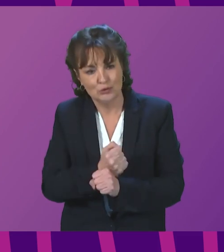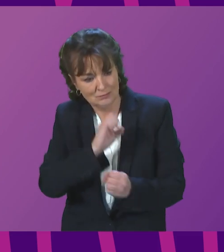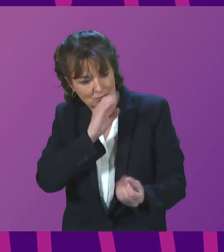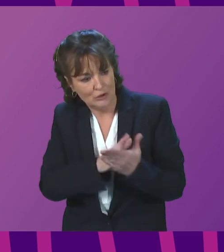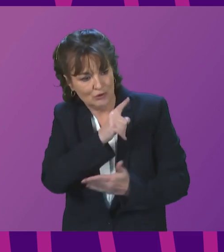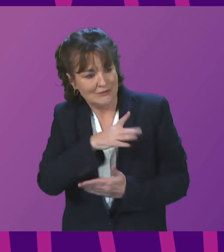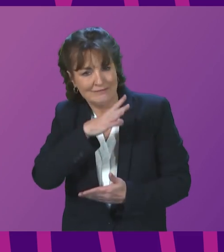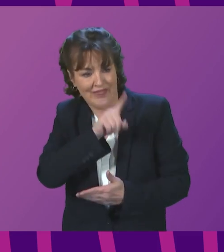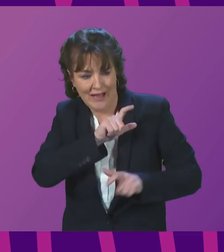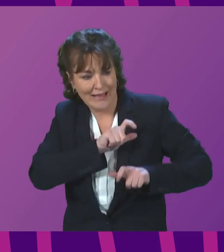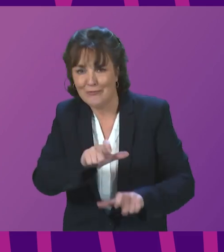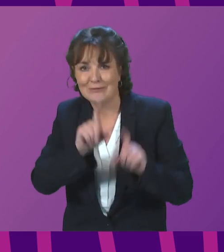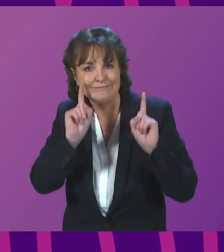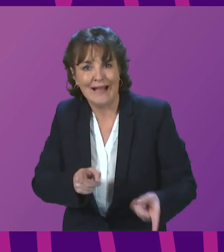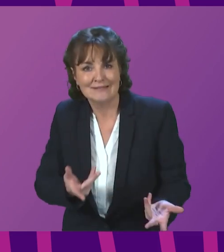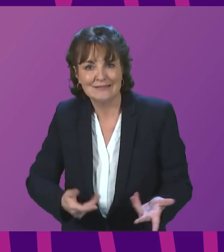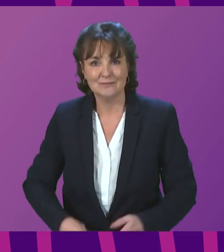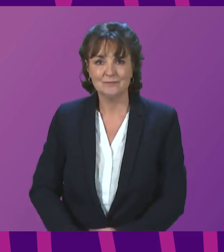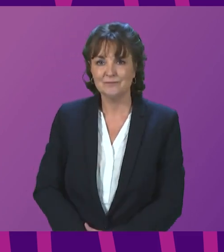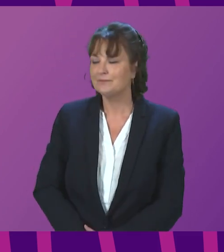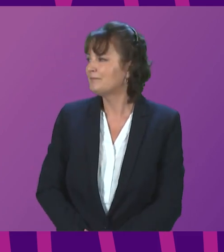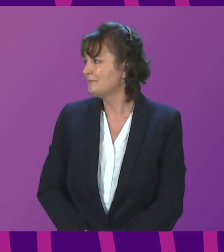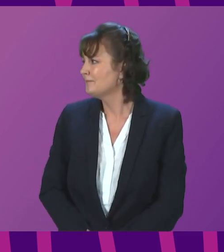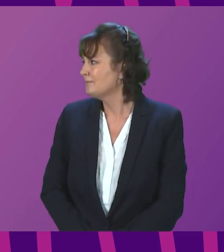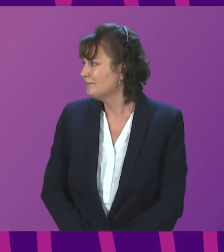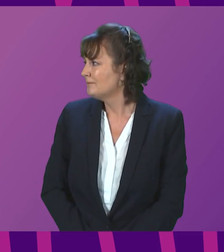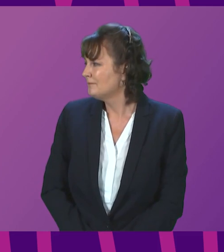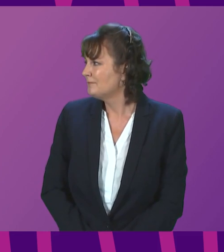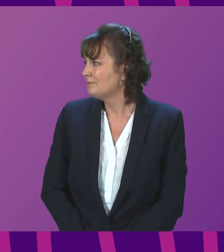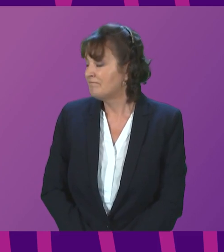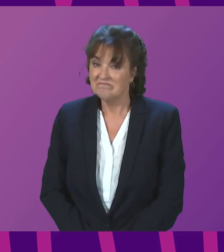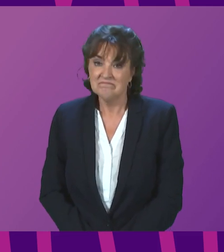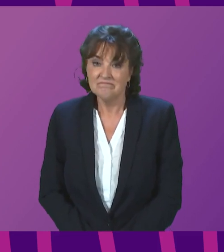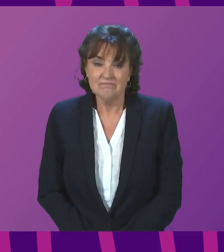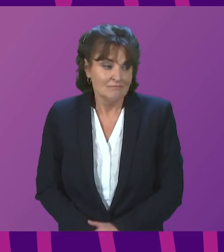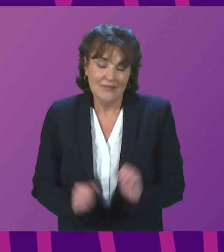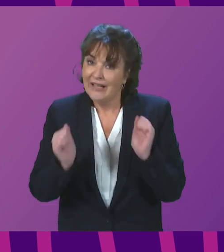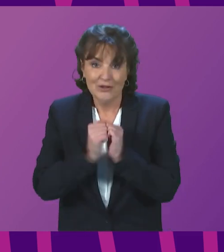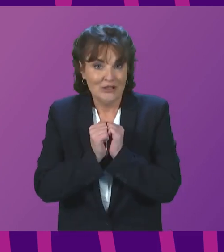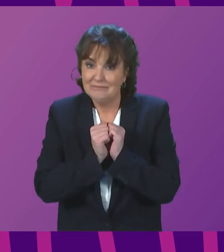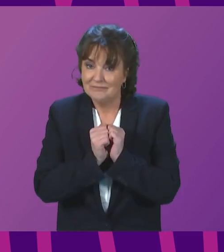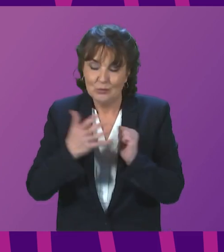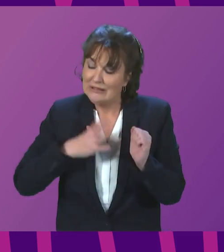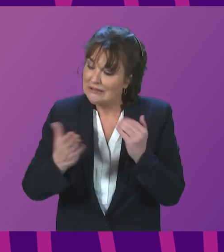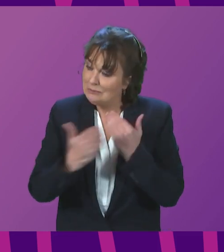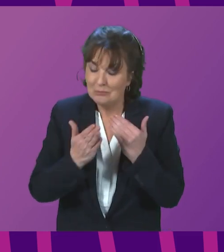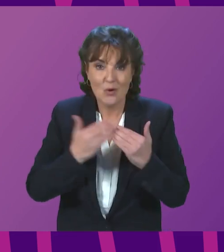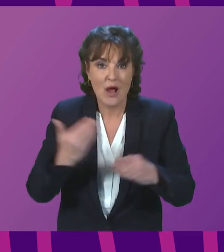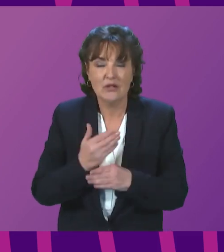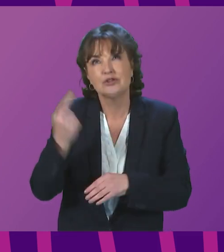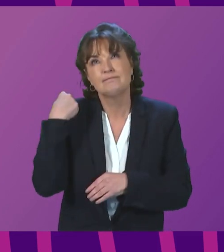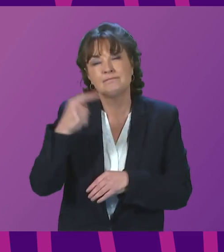I do think more action is needed. I have already made that point. In 2021, 2021,